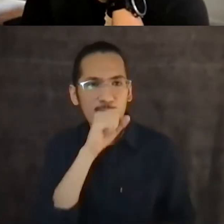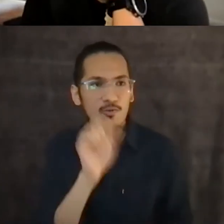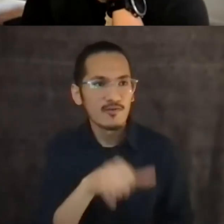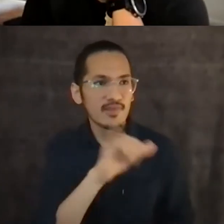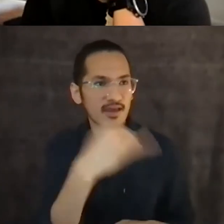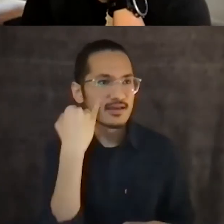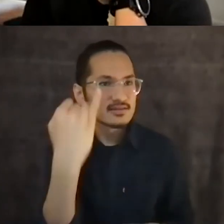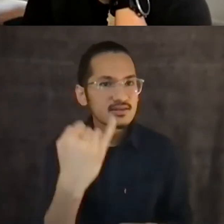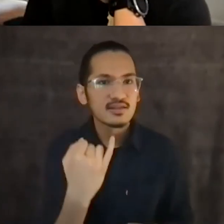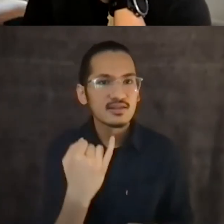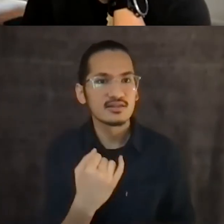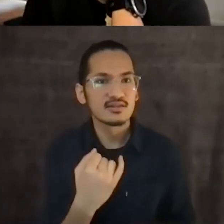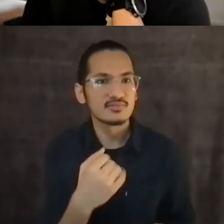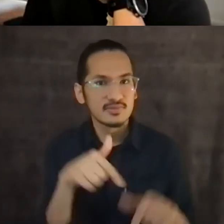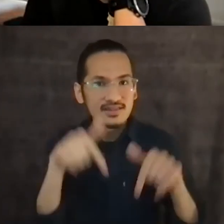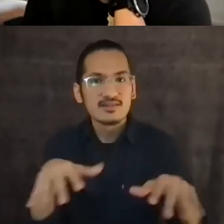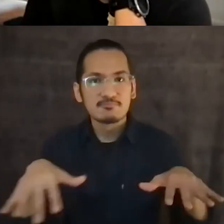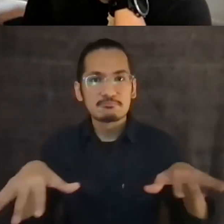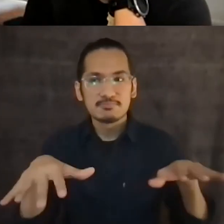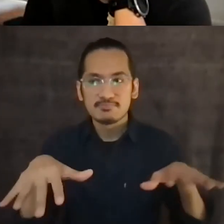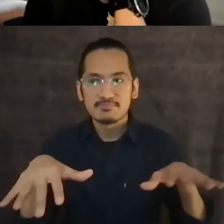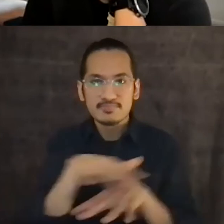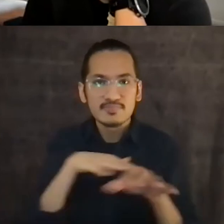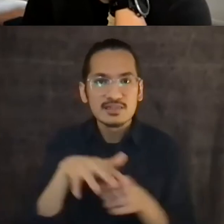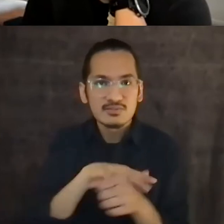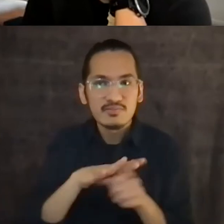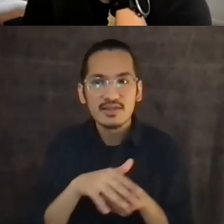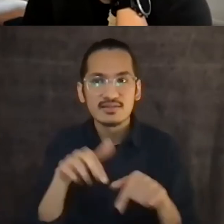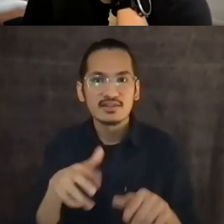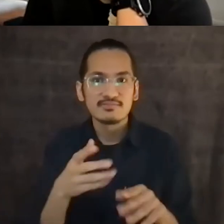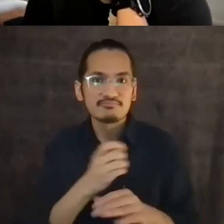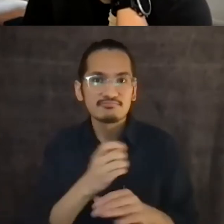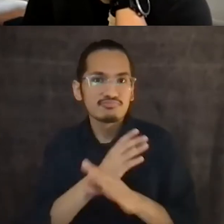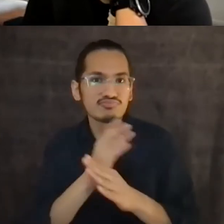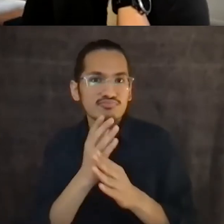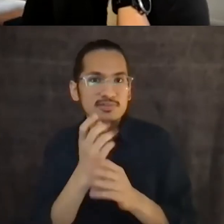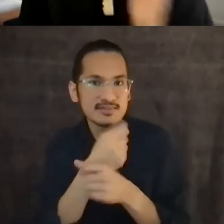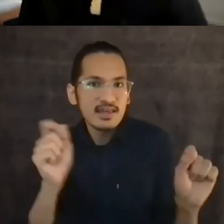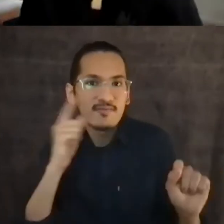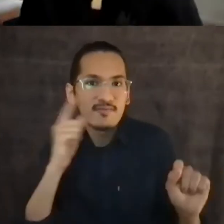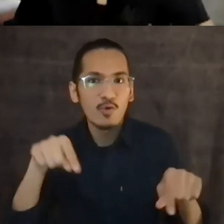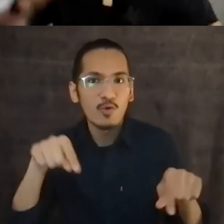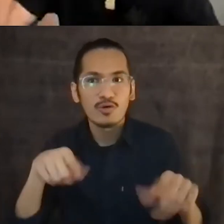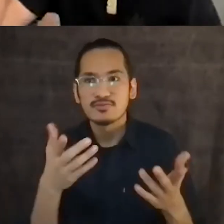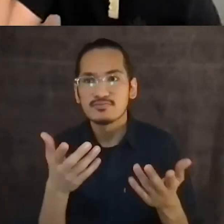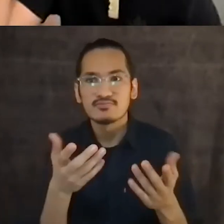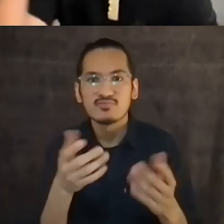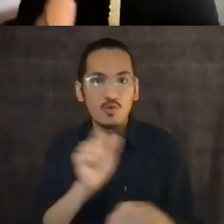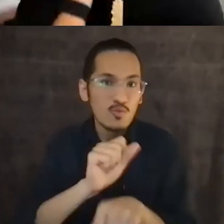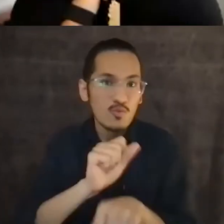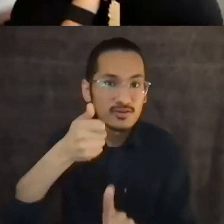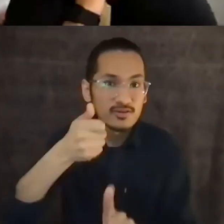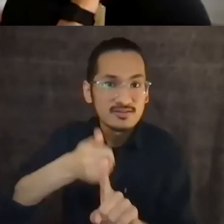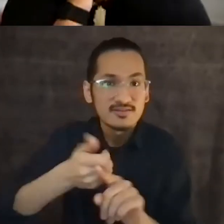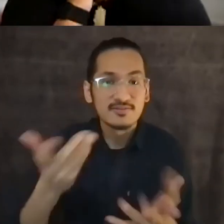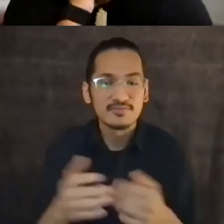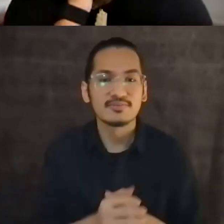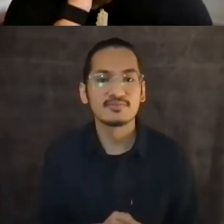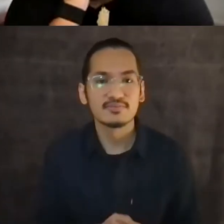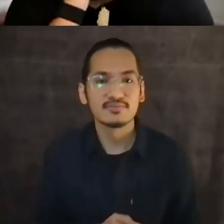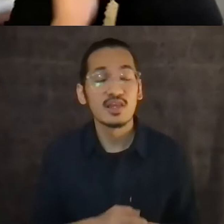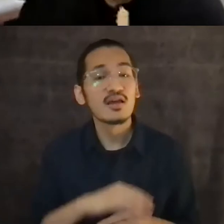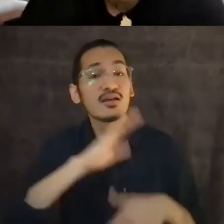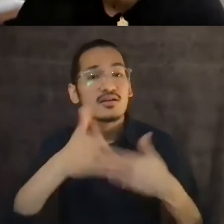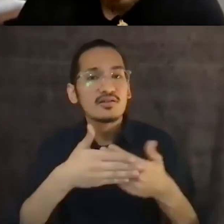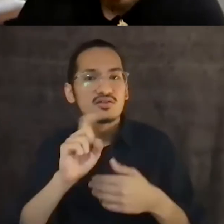for the work. I'm so glad that, um, that your experience was like that. Um, there is a great question from it's Alani